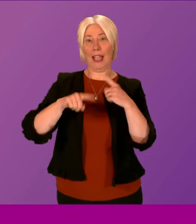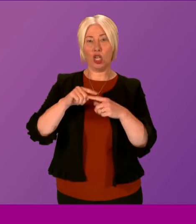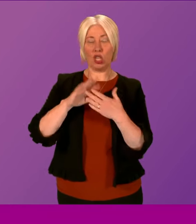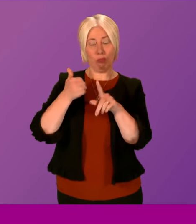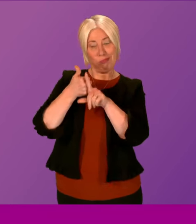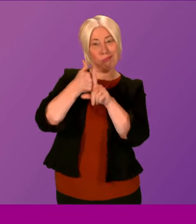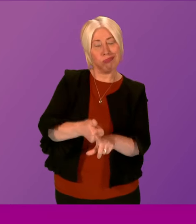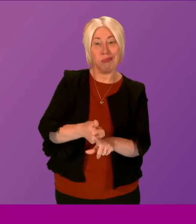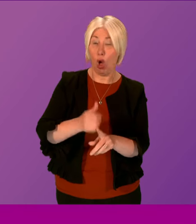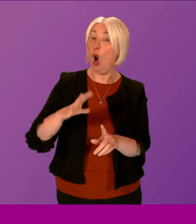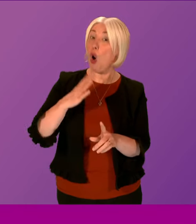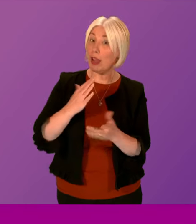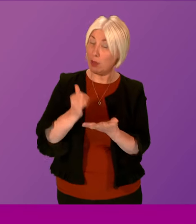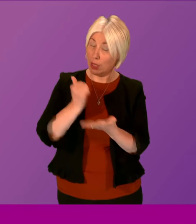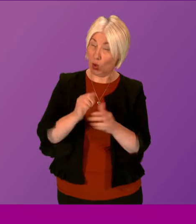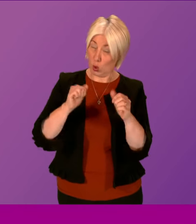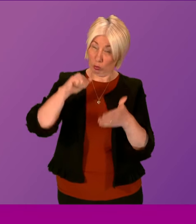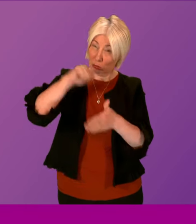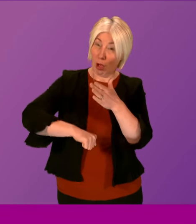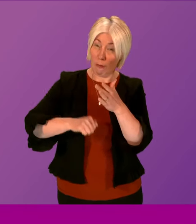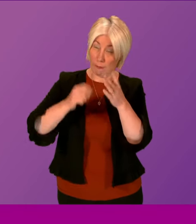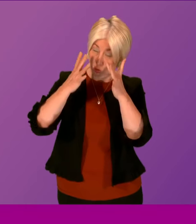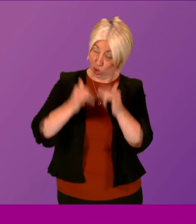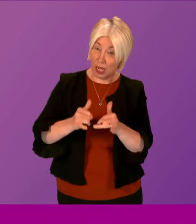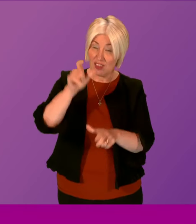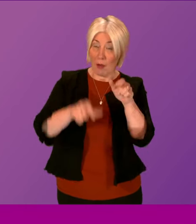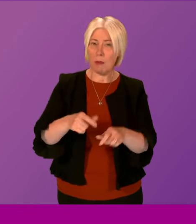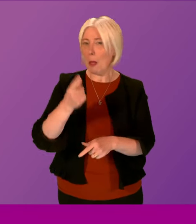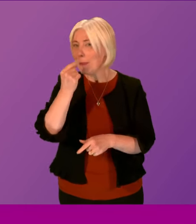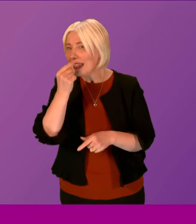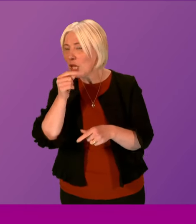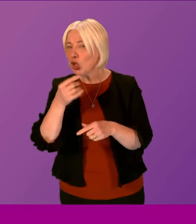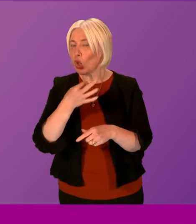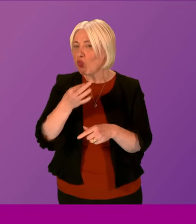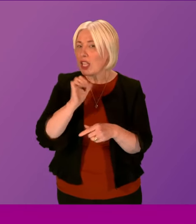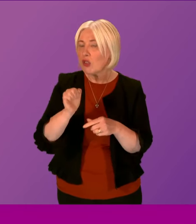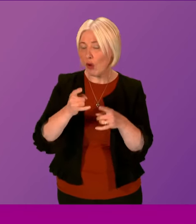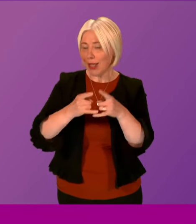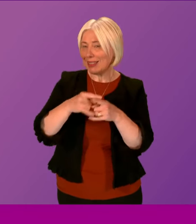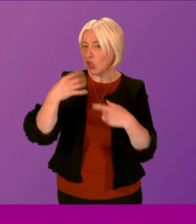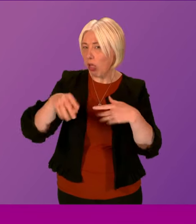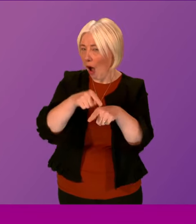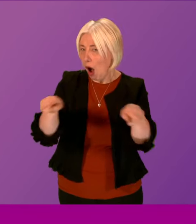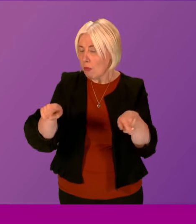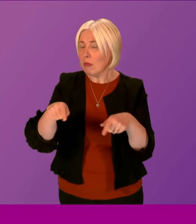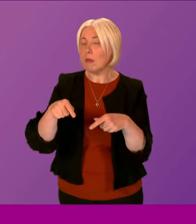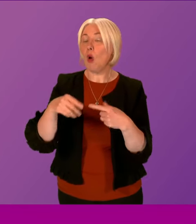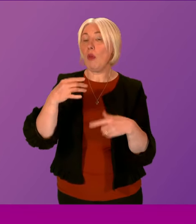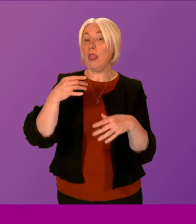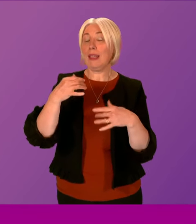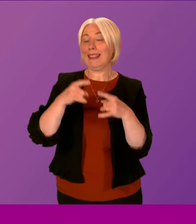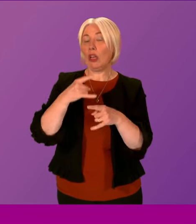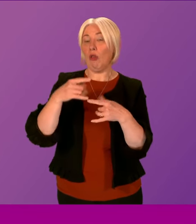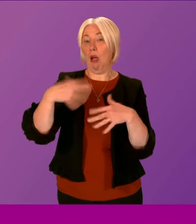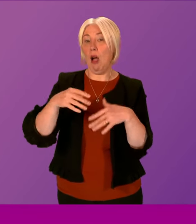were already stringent checks on individuals who pose a risk of sexual harm. With sexual harm prevention orders, the police can apply to